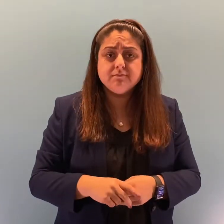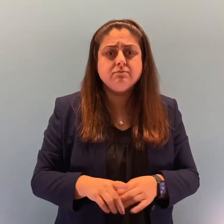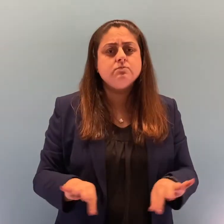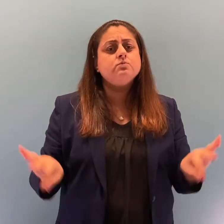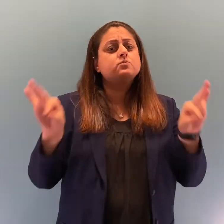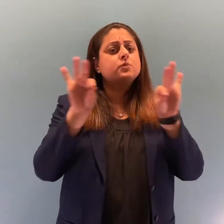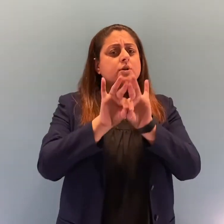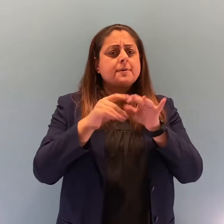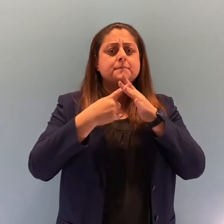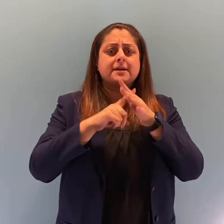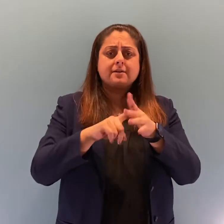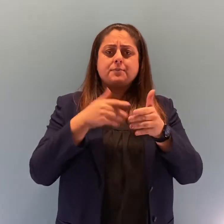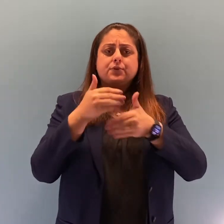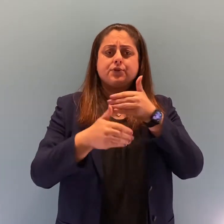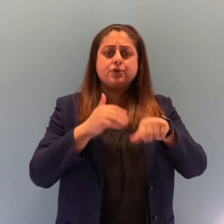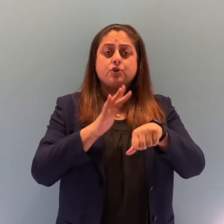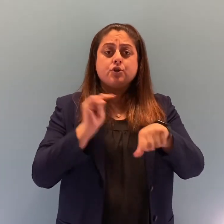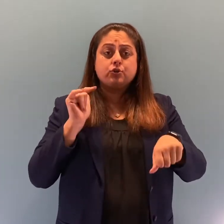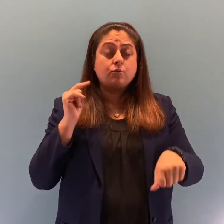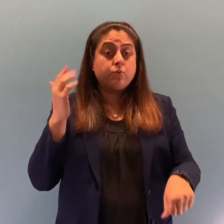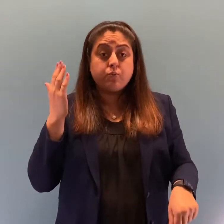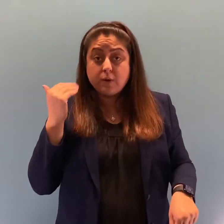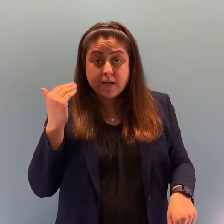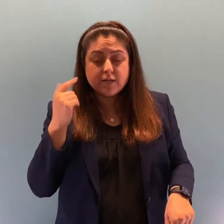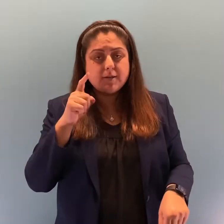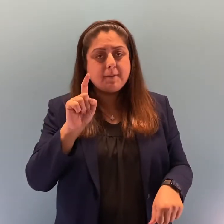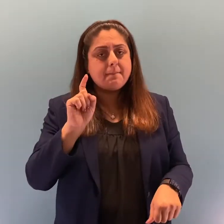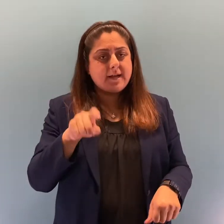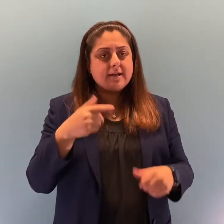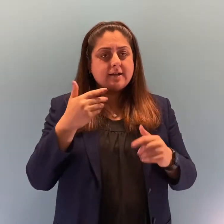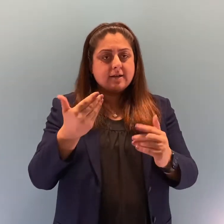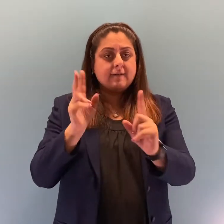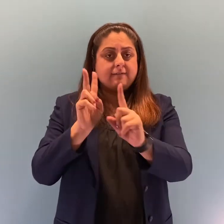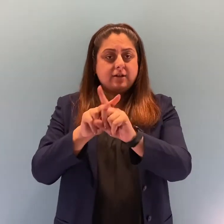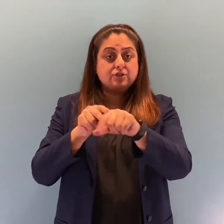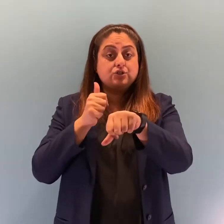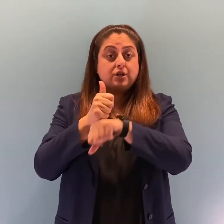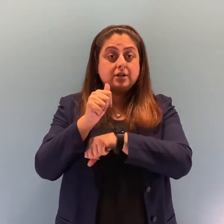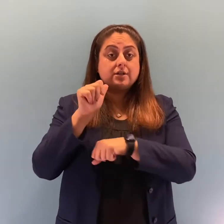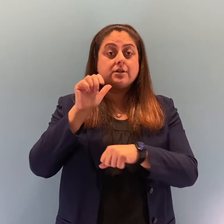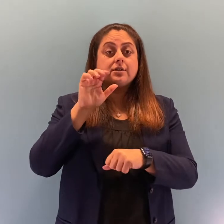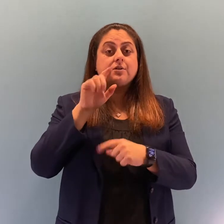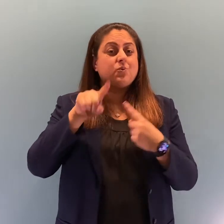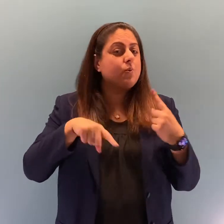Because you must file a charge of discrimination with the EEOC within 180 days of the alleged violation,